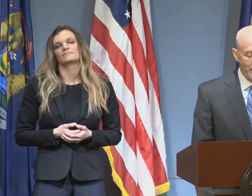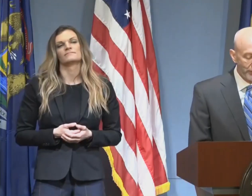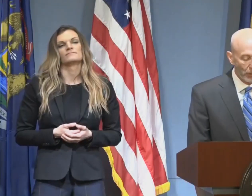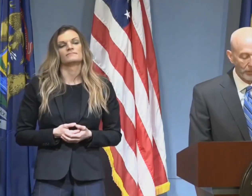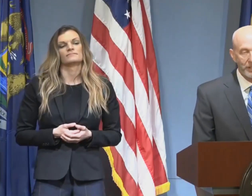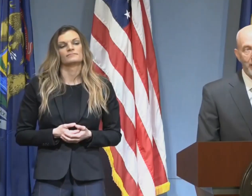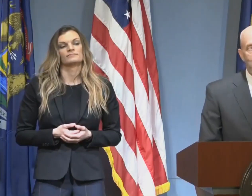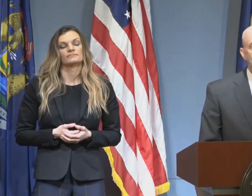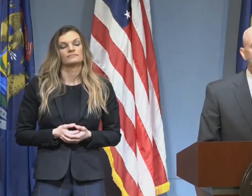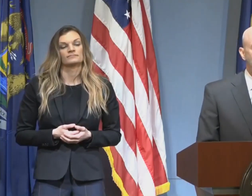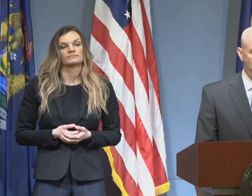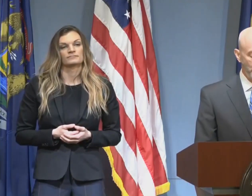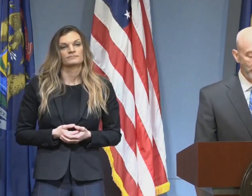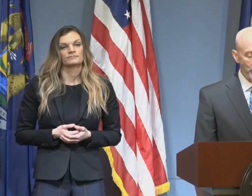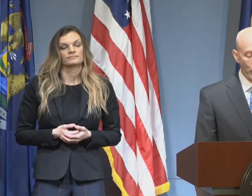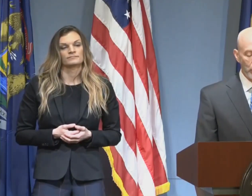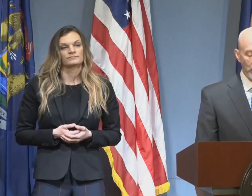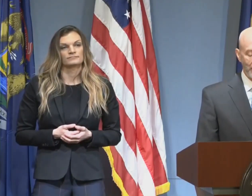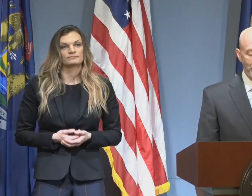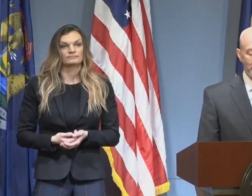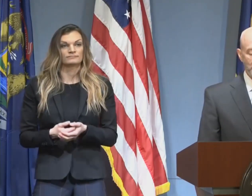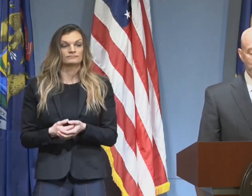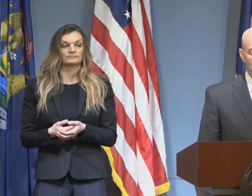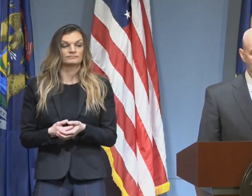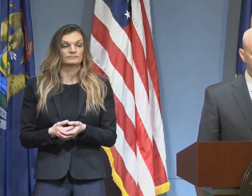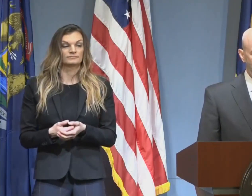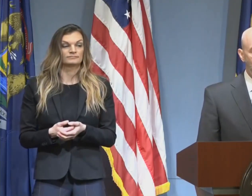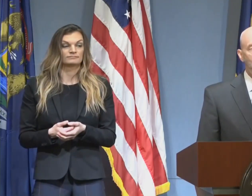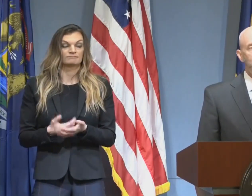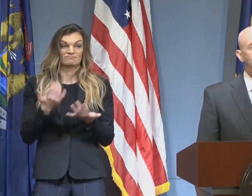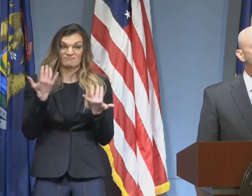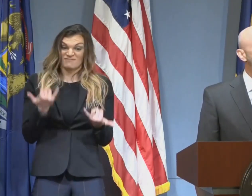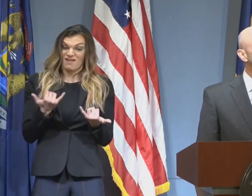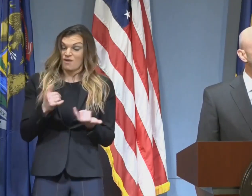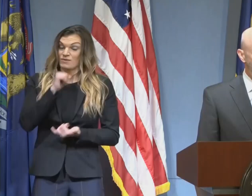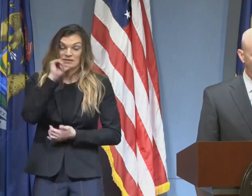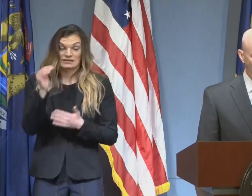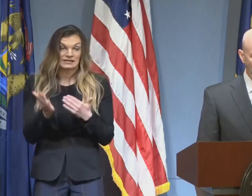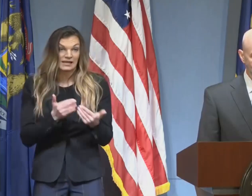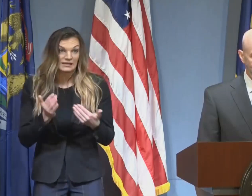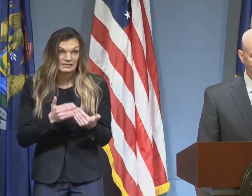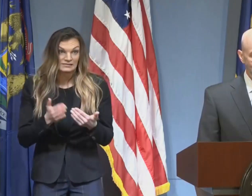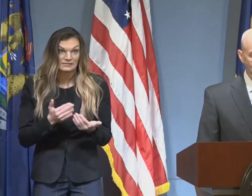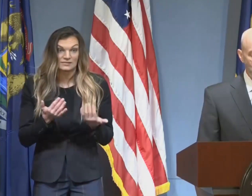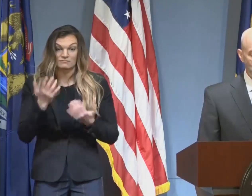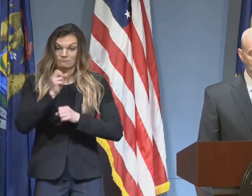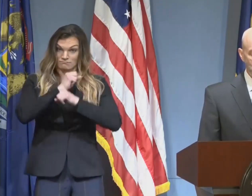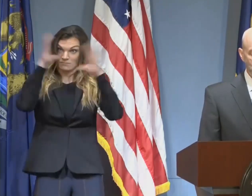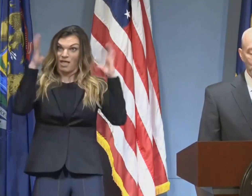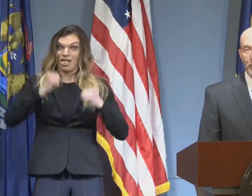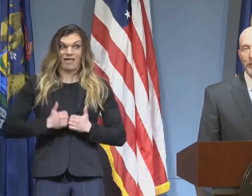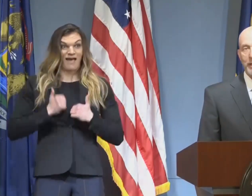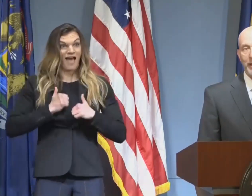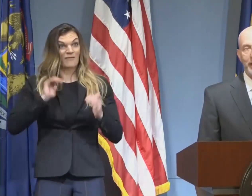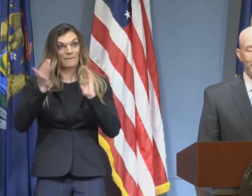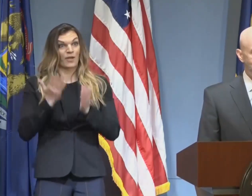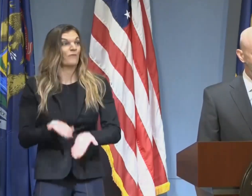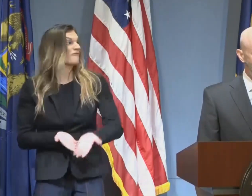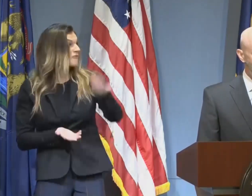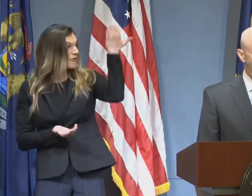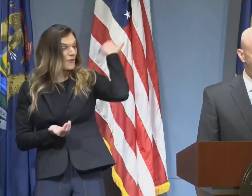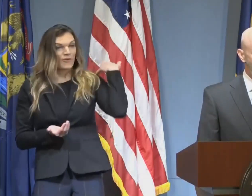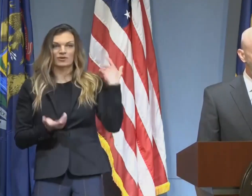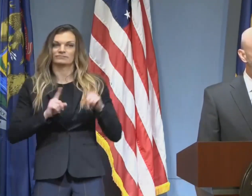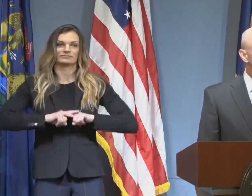In difficult times, normal activities of life are often viewed in a new light. Things we used to do every day